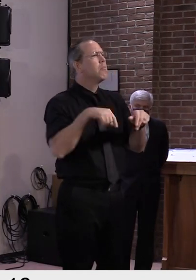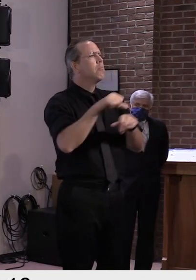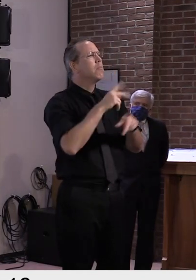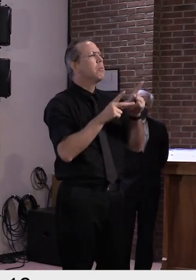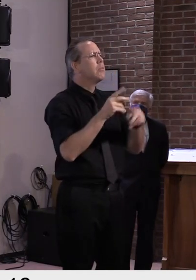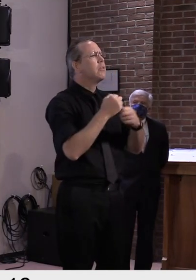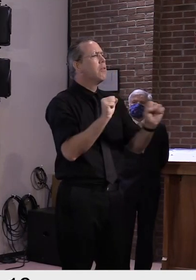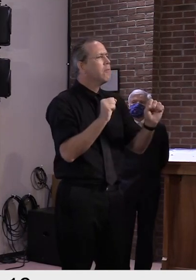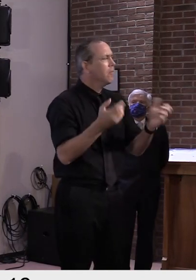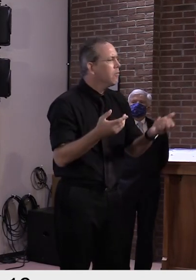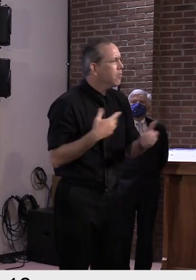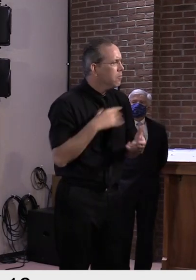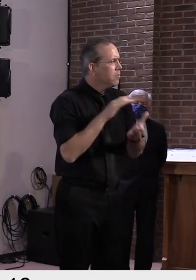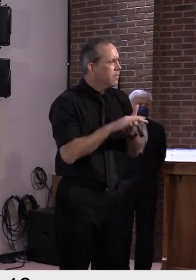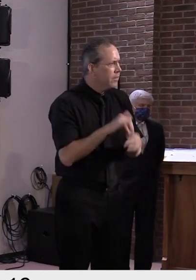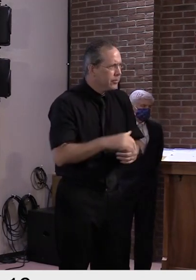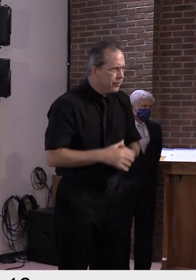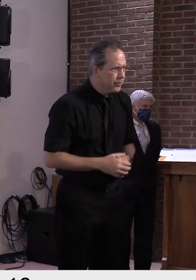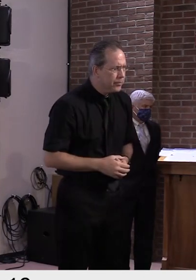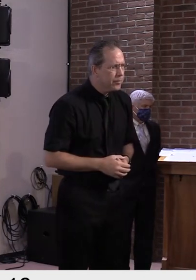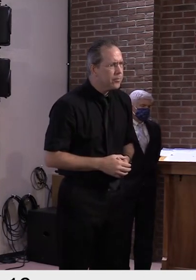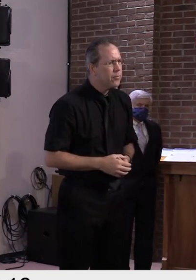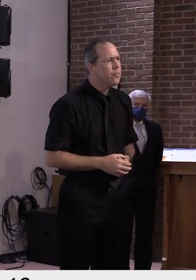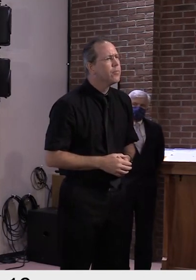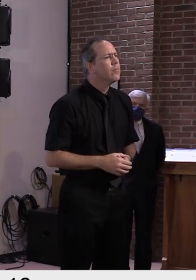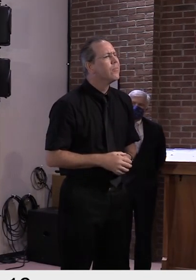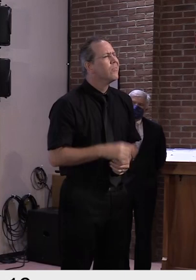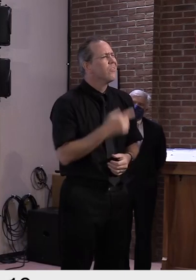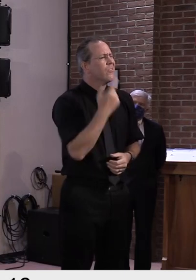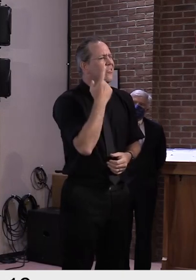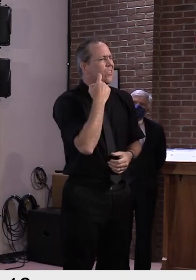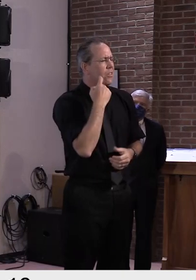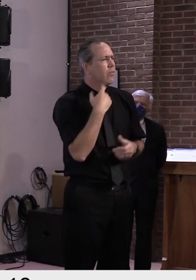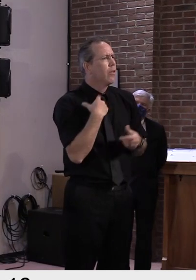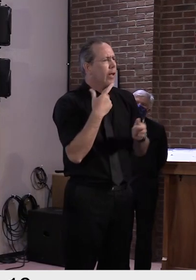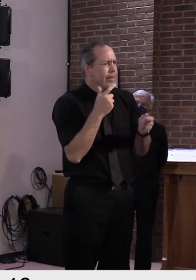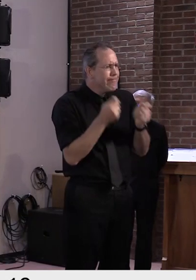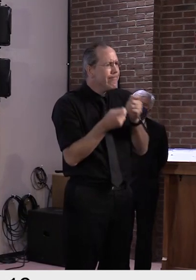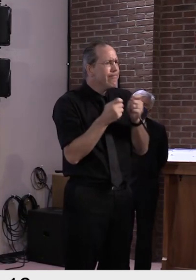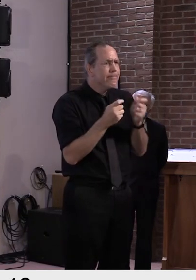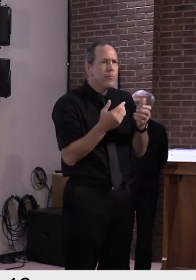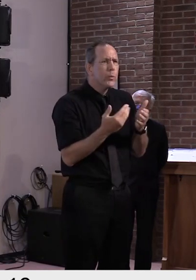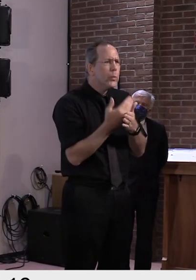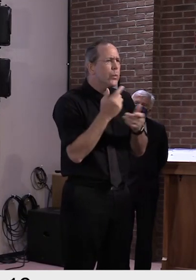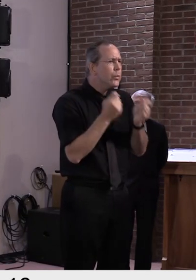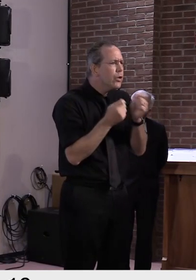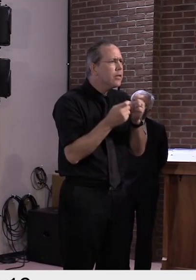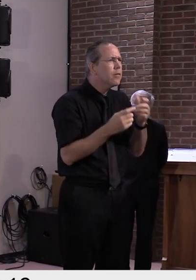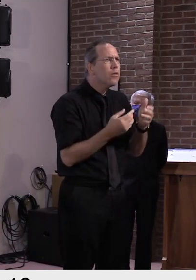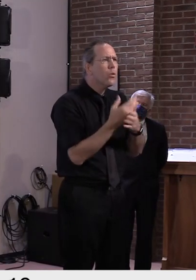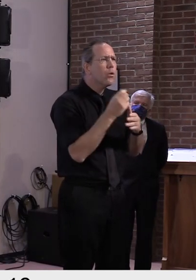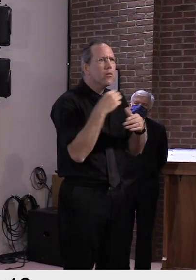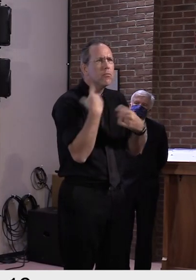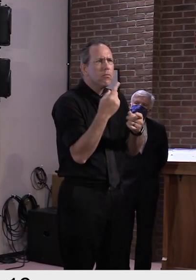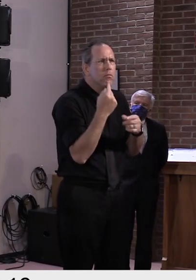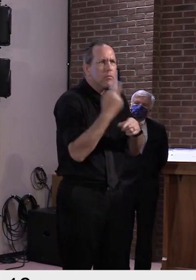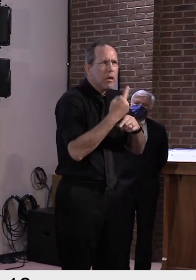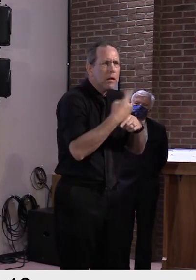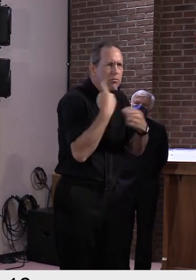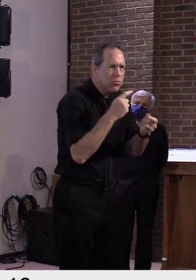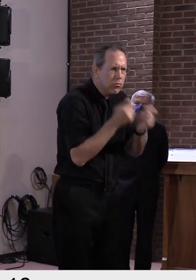that this new travel map has been updated for now 30 days, and over that 30-day period, we've seen over 1.2